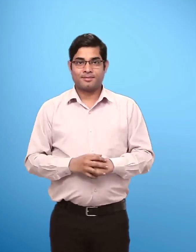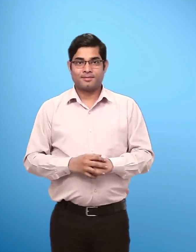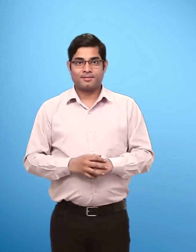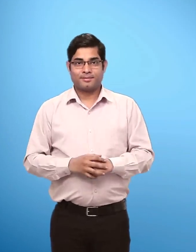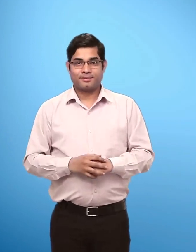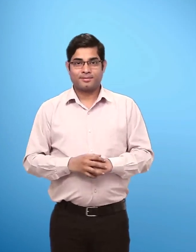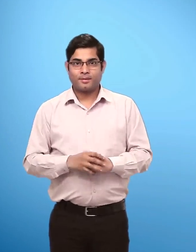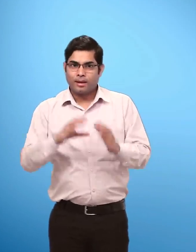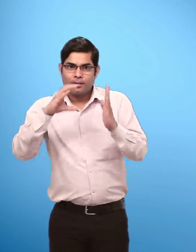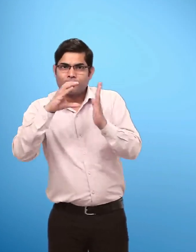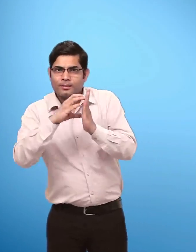Text Given